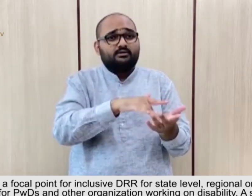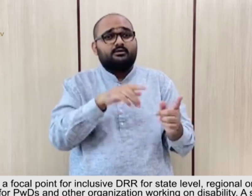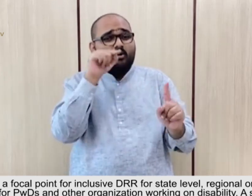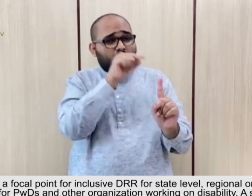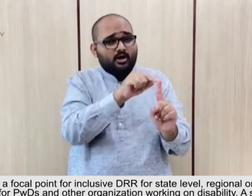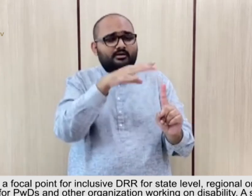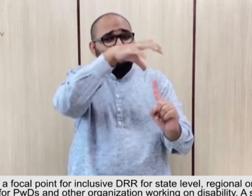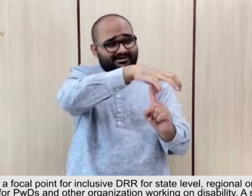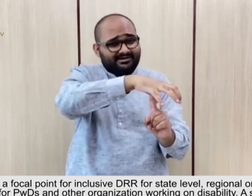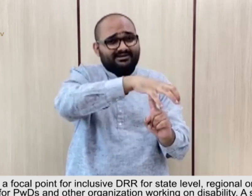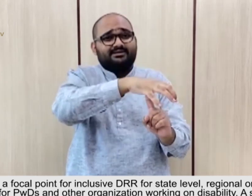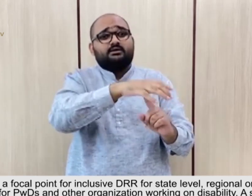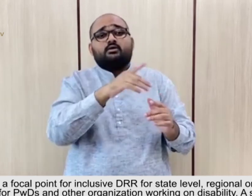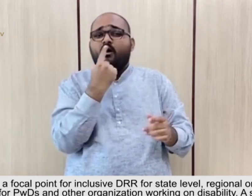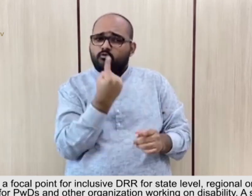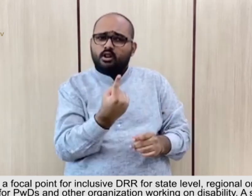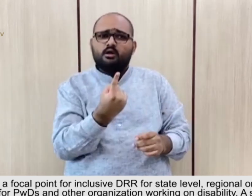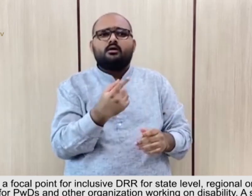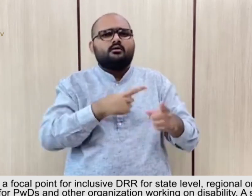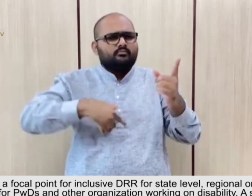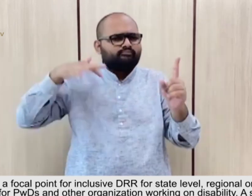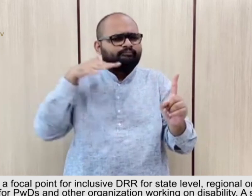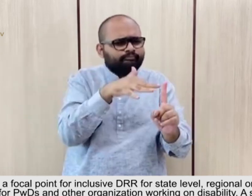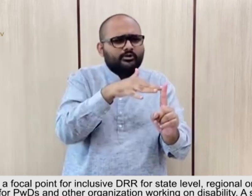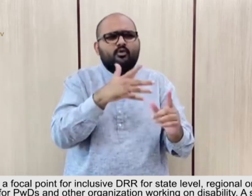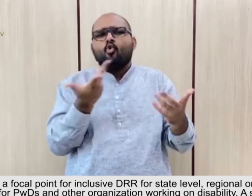Declaring a focal point for inclusive